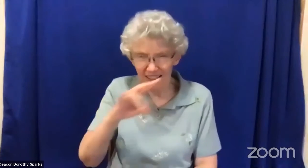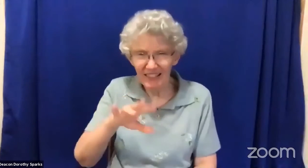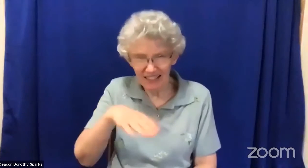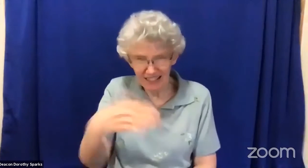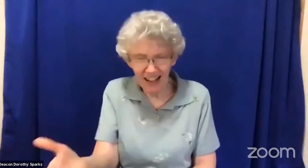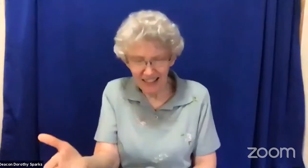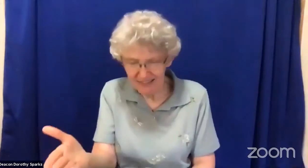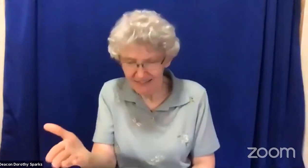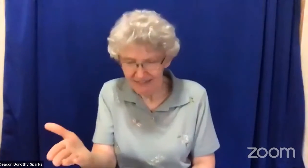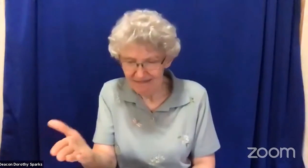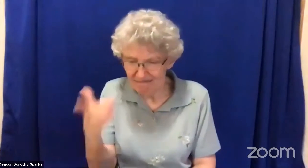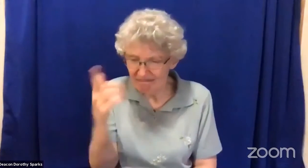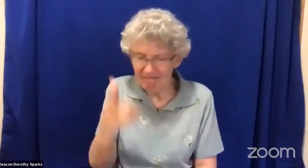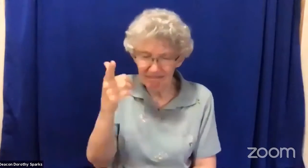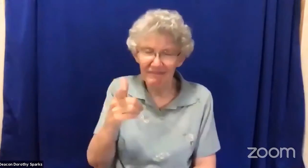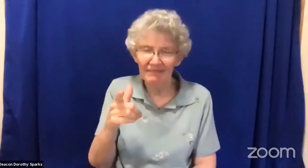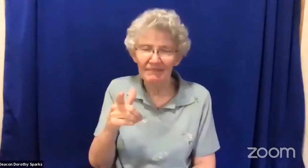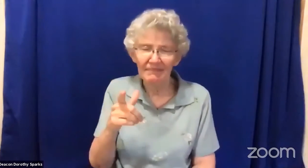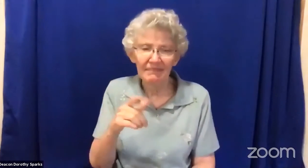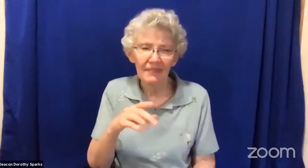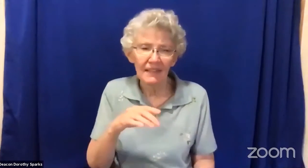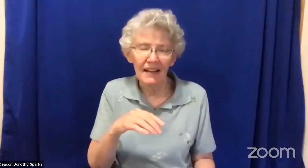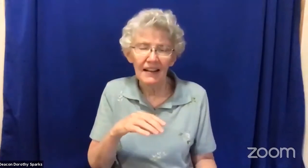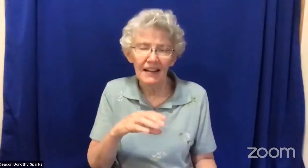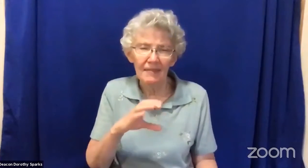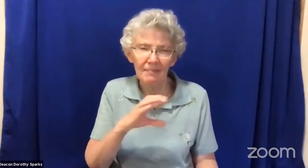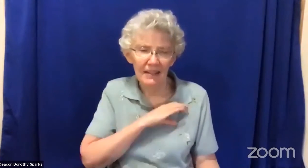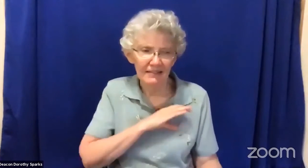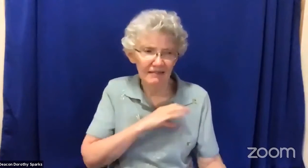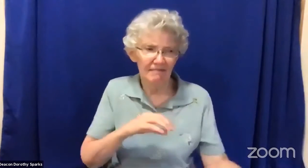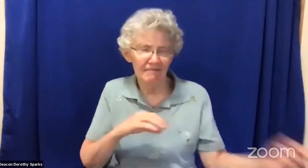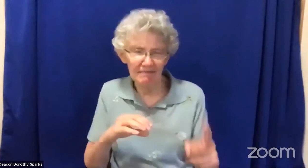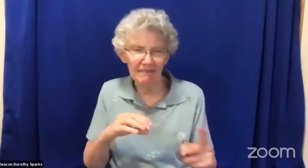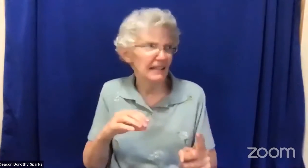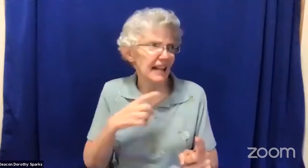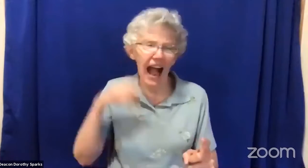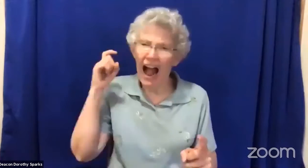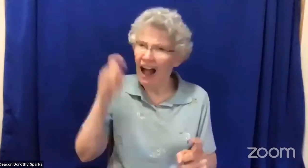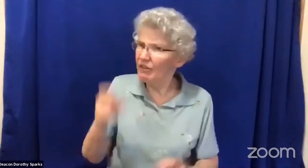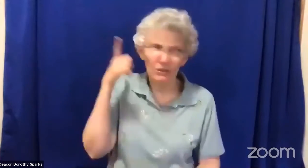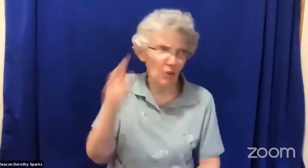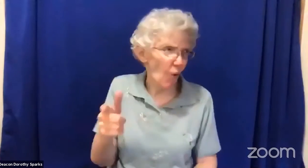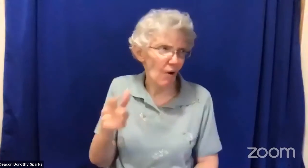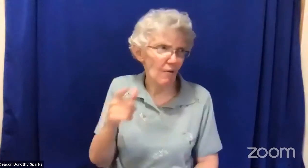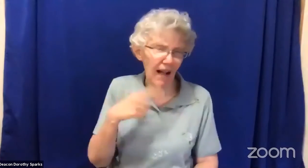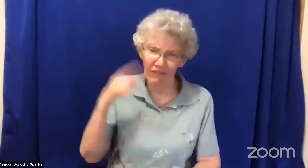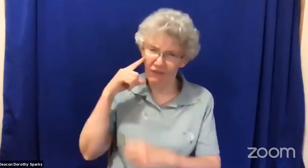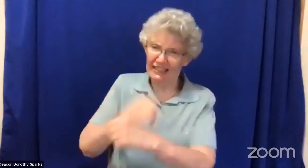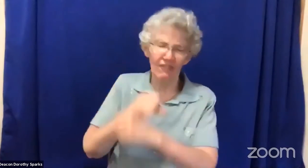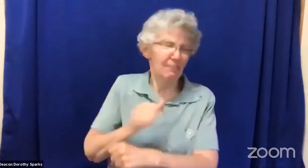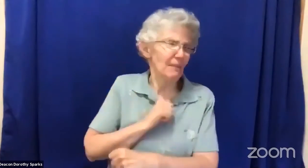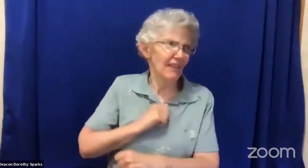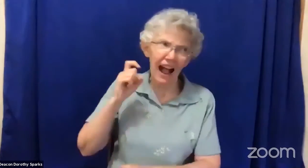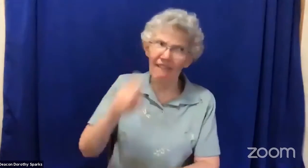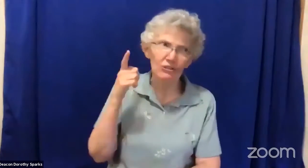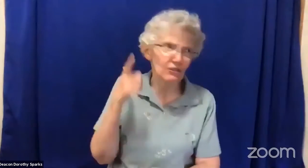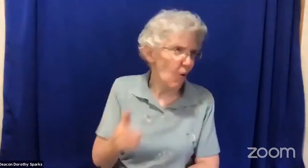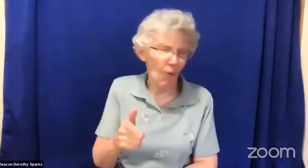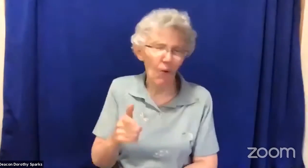this man shot him and killed him. And when the police arrived, he told them, I had to shoot him, I